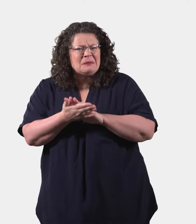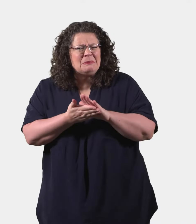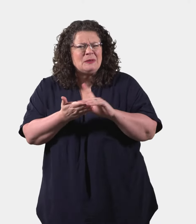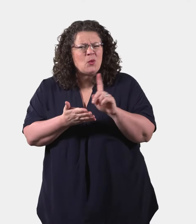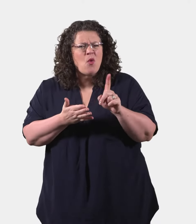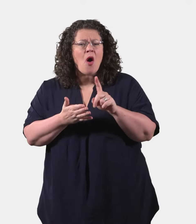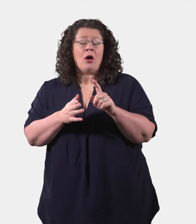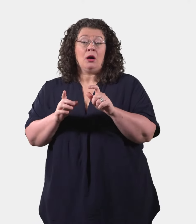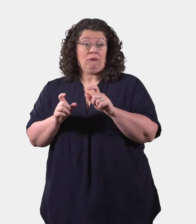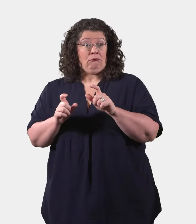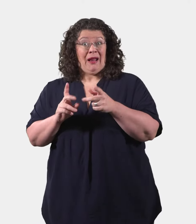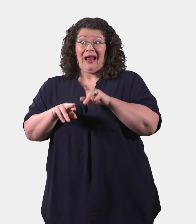not already get another benefit.